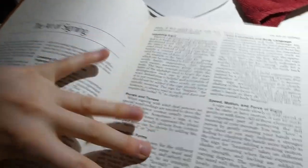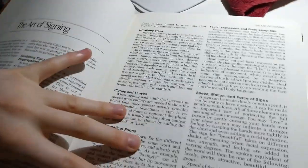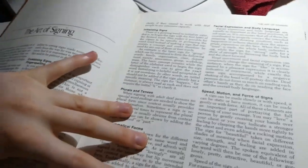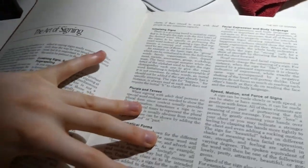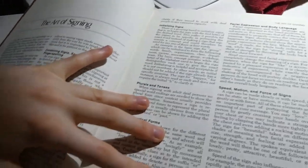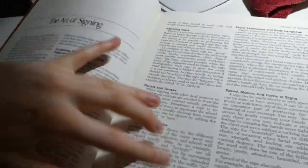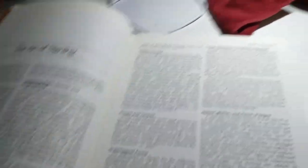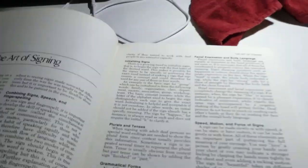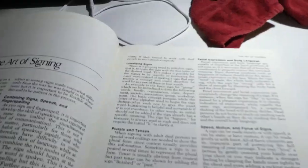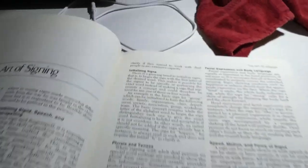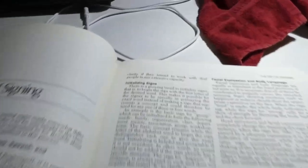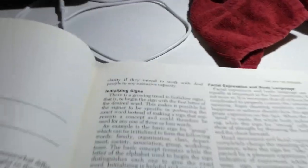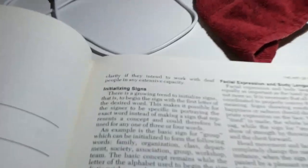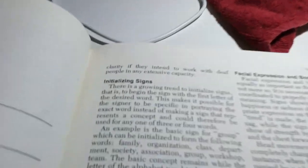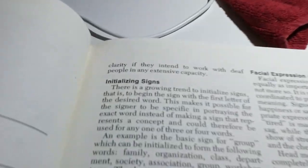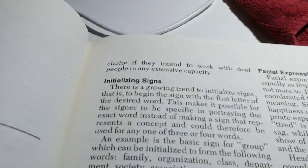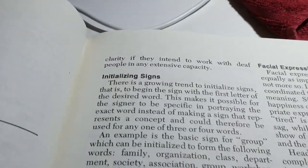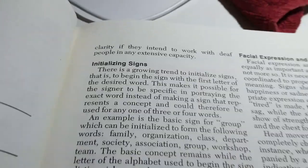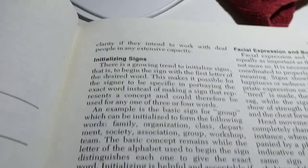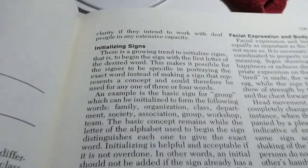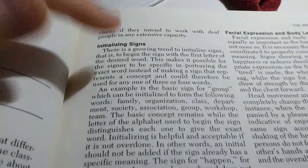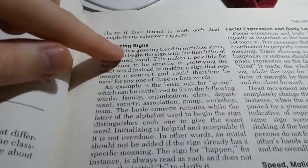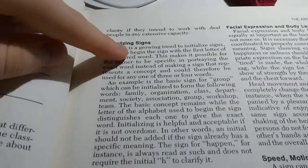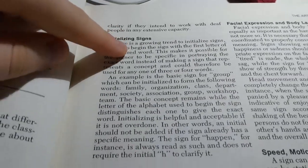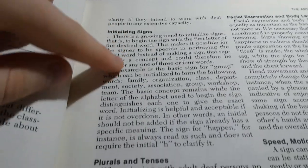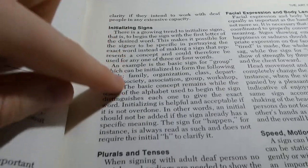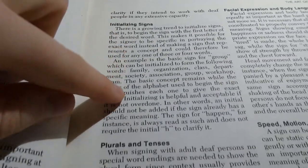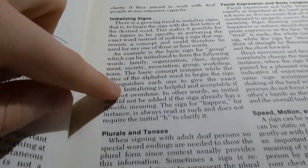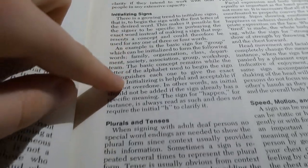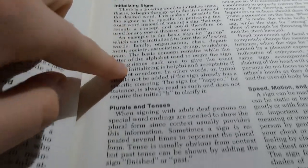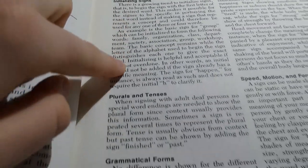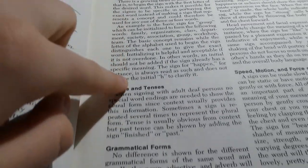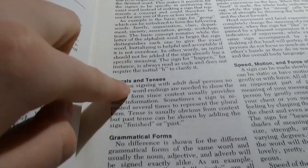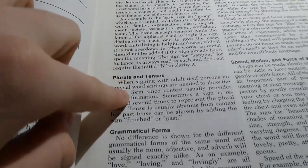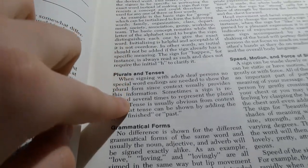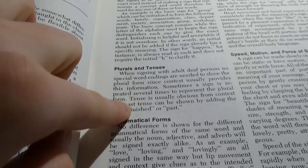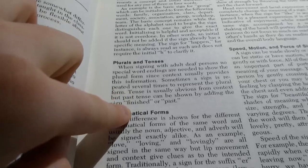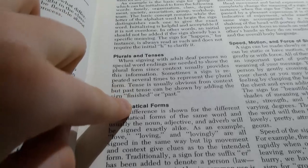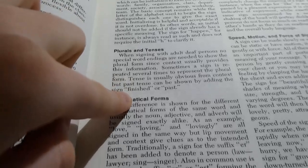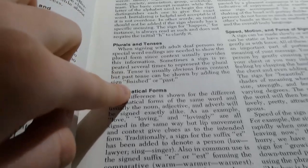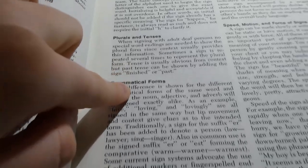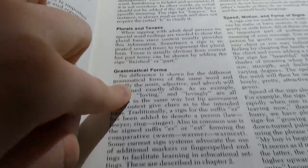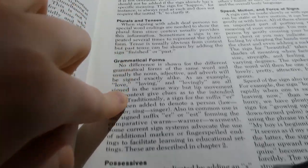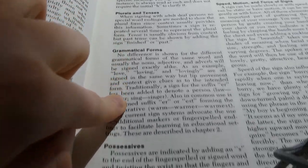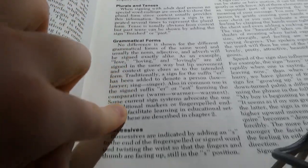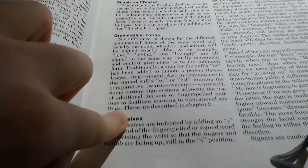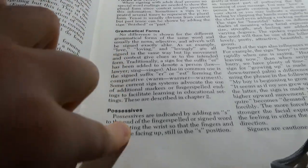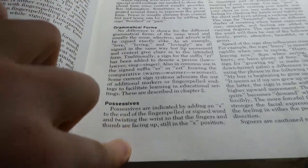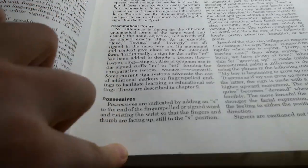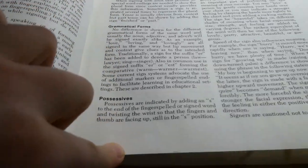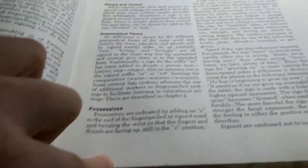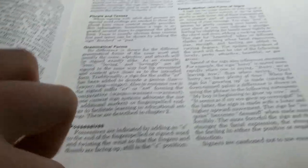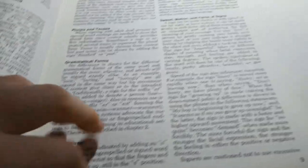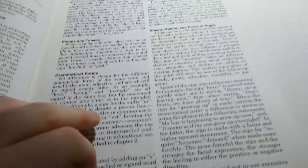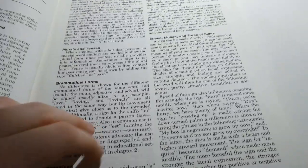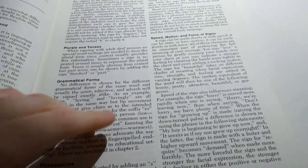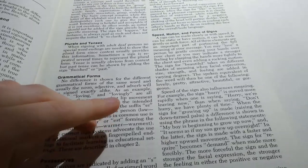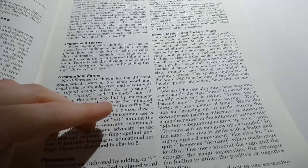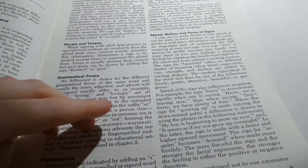excited for, because, look at this, guys, it's literally, like, paragraphs to explain to you how the language works, to tell you the